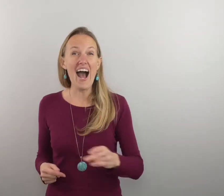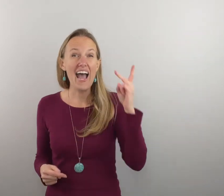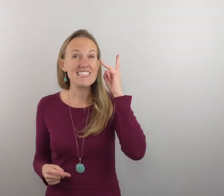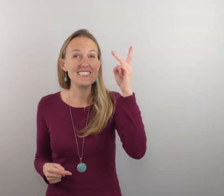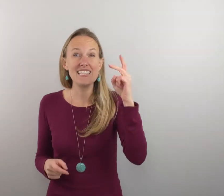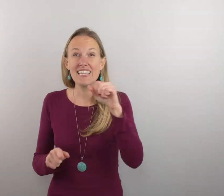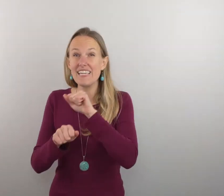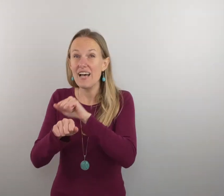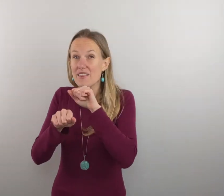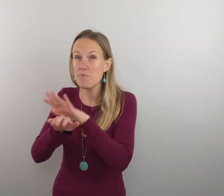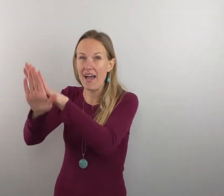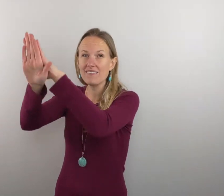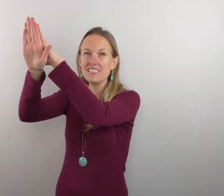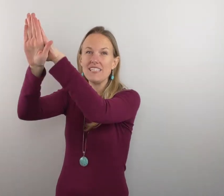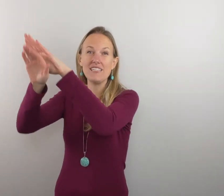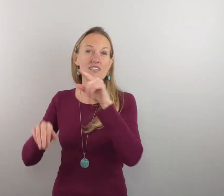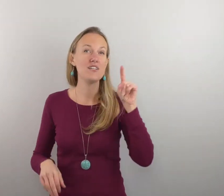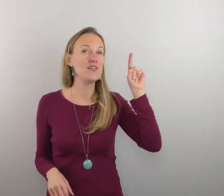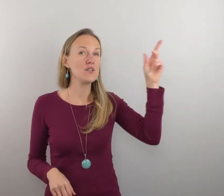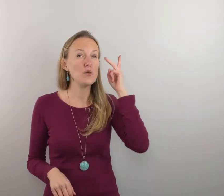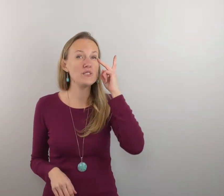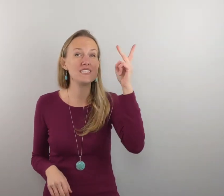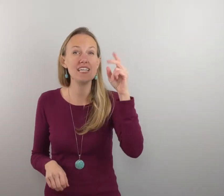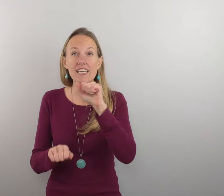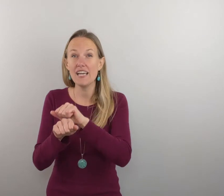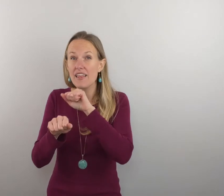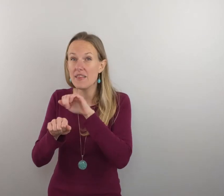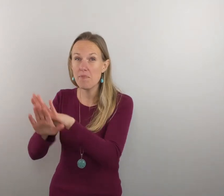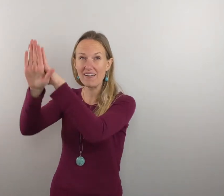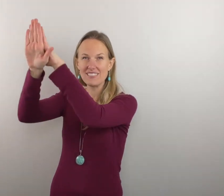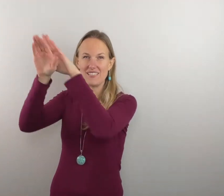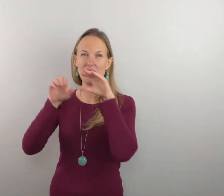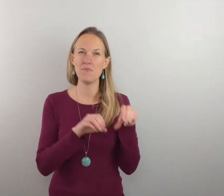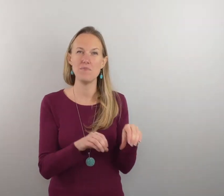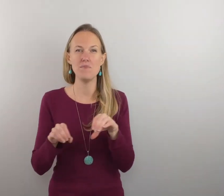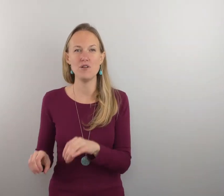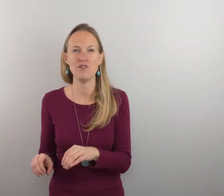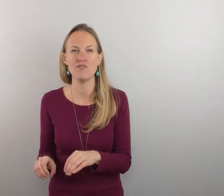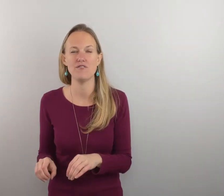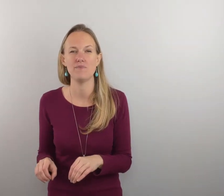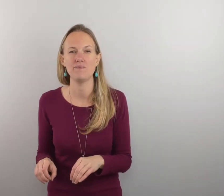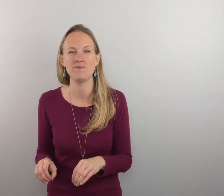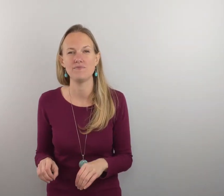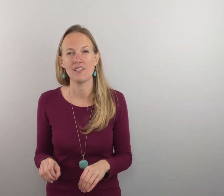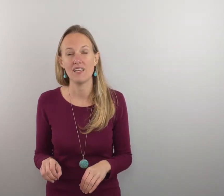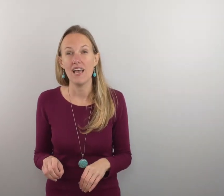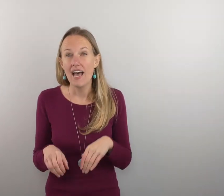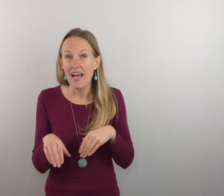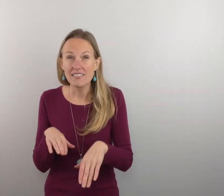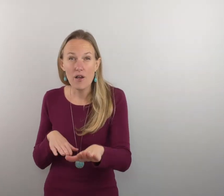see the mountain you see the mountain move as i